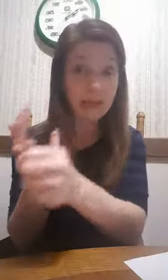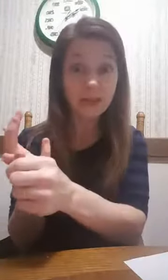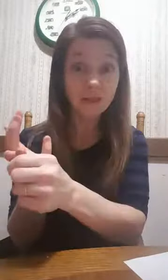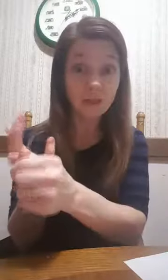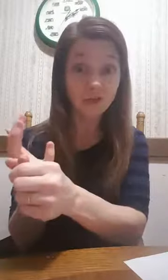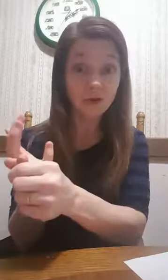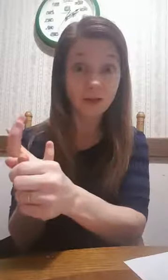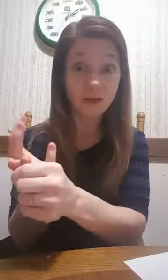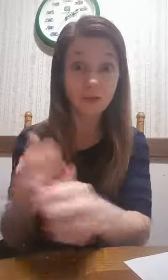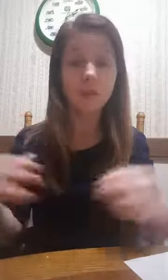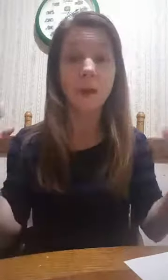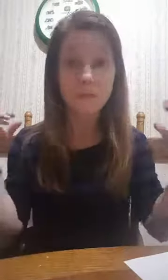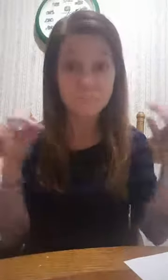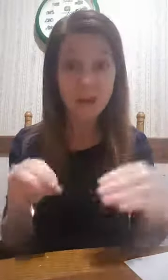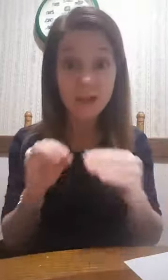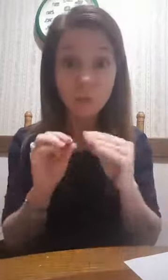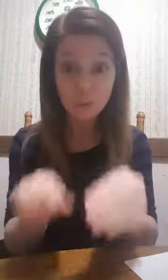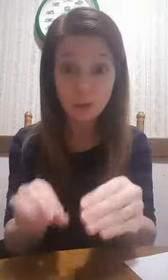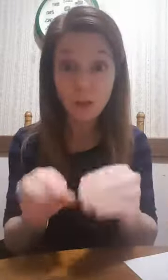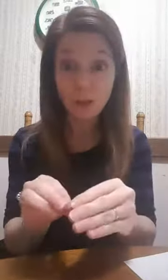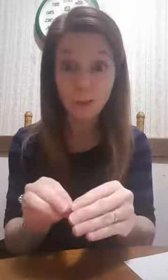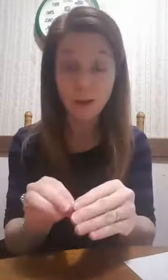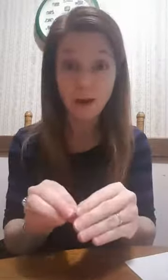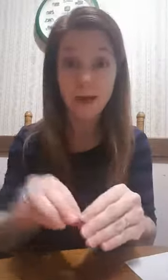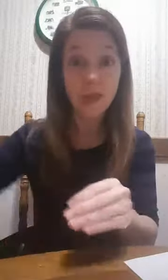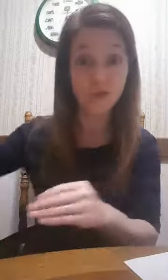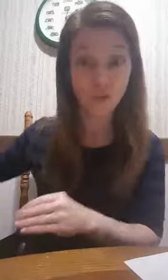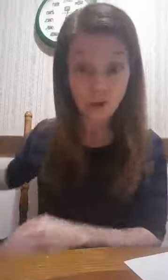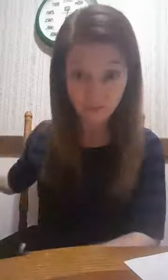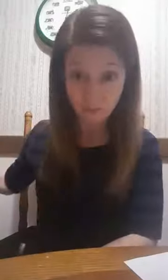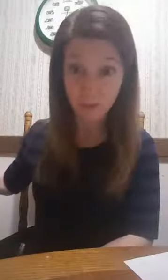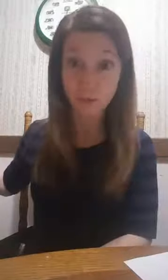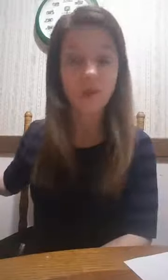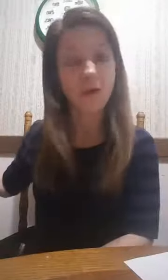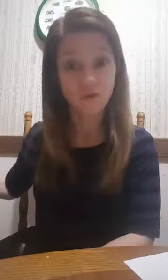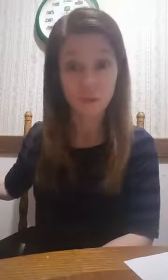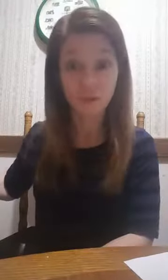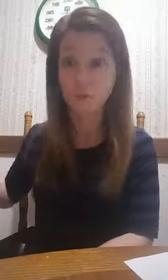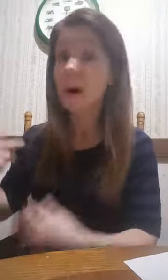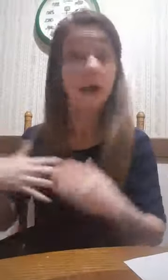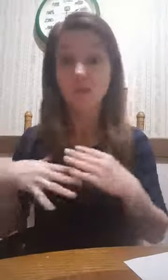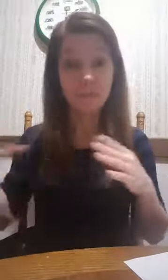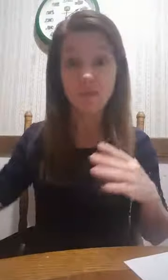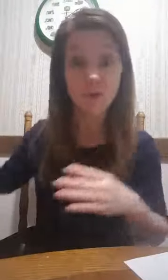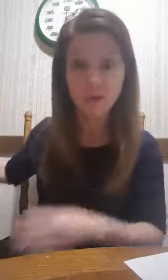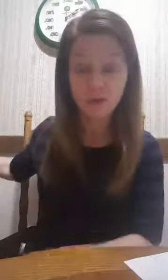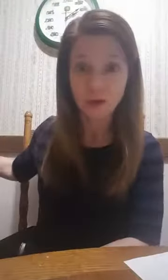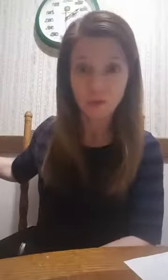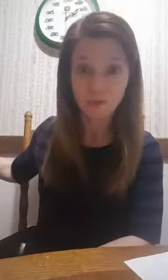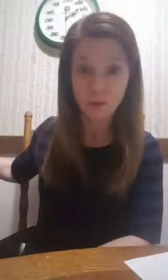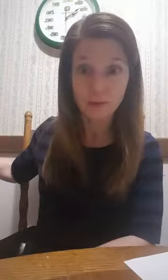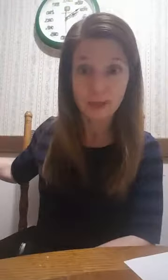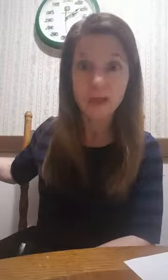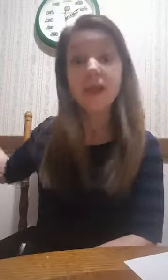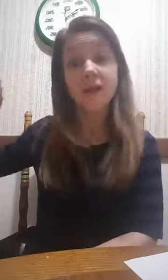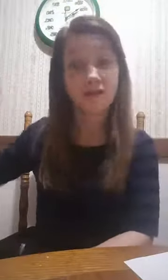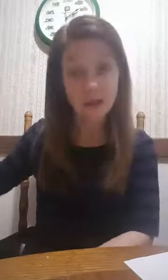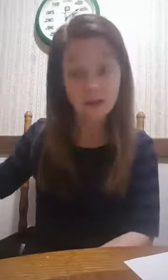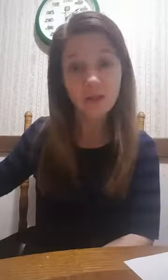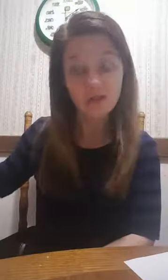lights and electronics out of your room. Buy a real alarm clock and try sleeping without your phone in your room. My phone does not go into my room at night. Now, Dana's